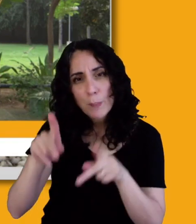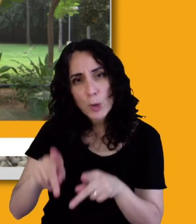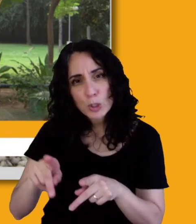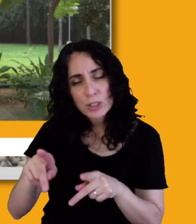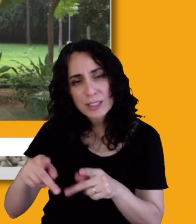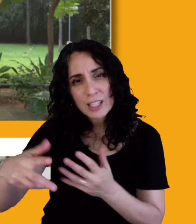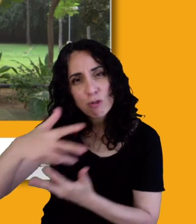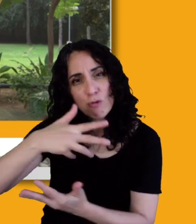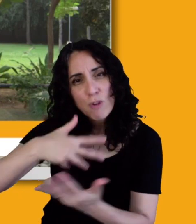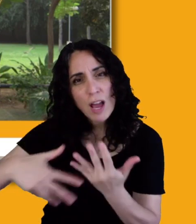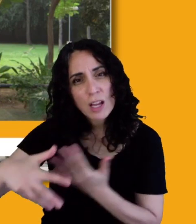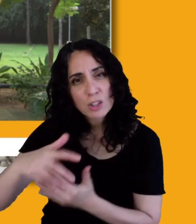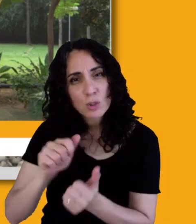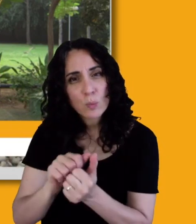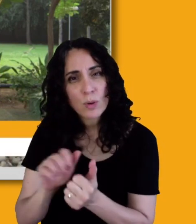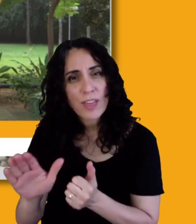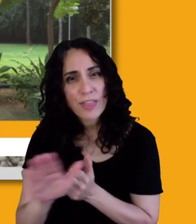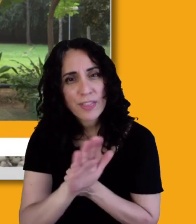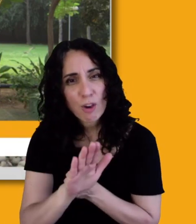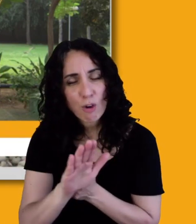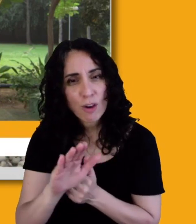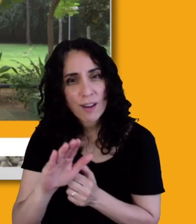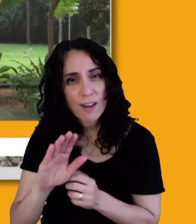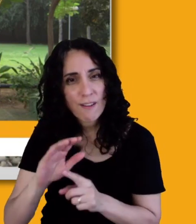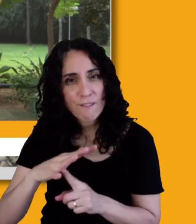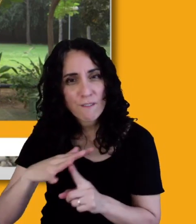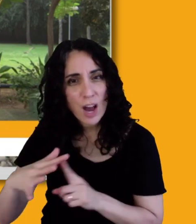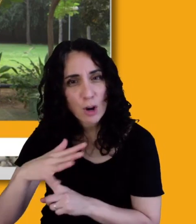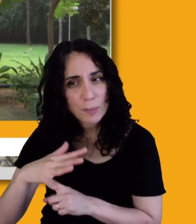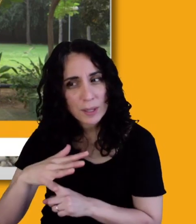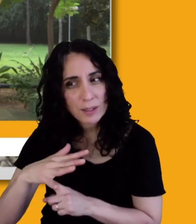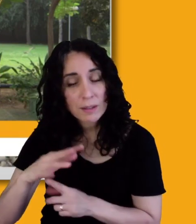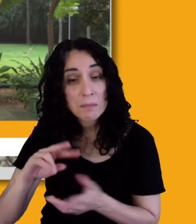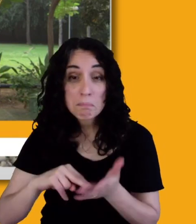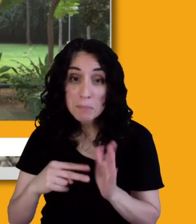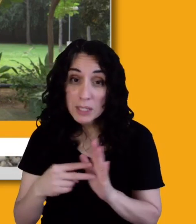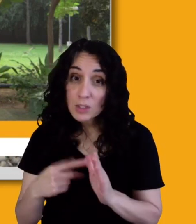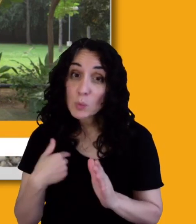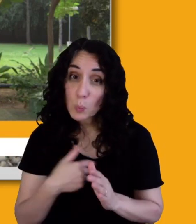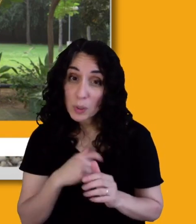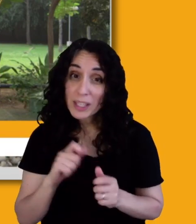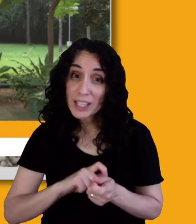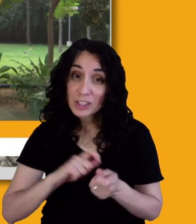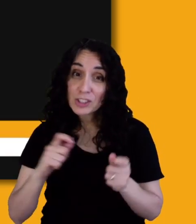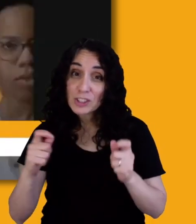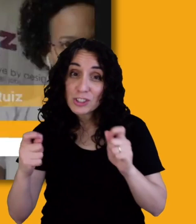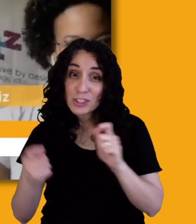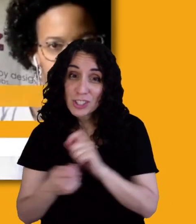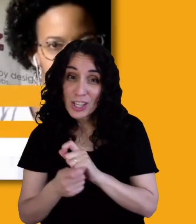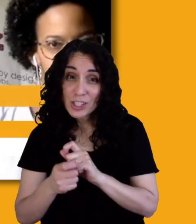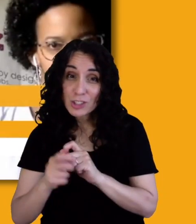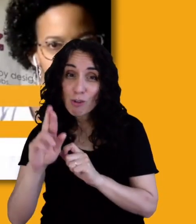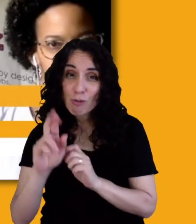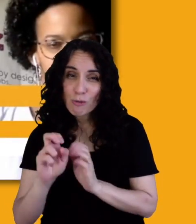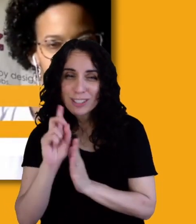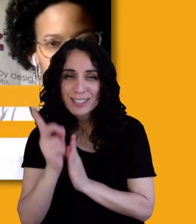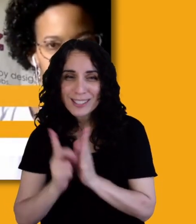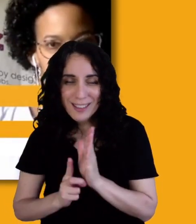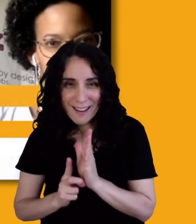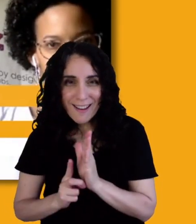that means is that we can redesign the environment. So it, it kind of opens that door to this idea of human centered